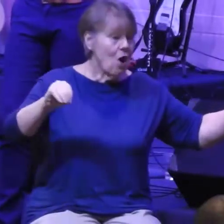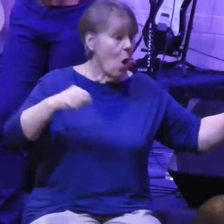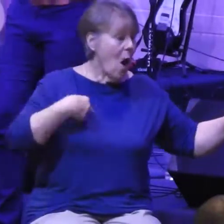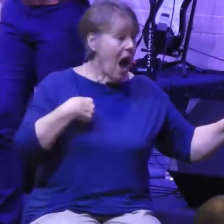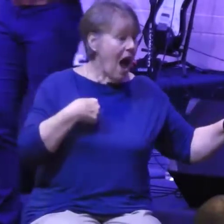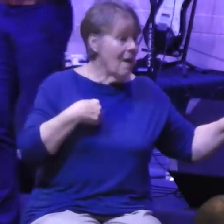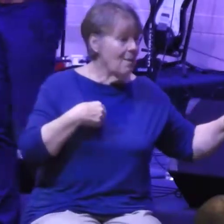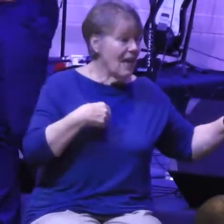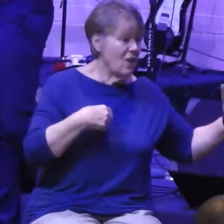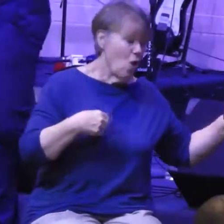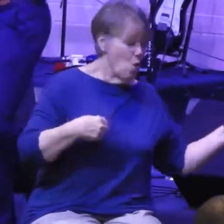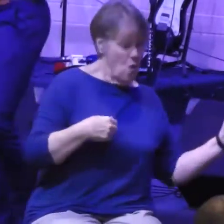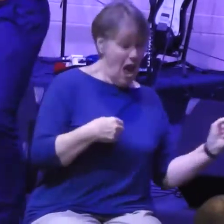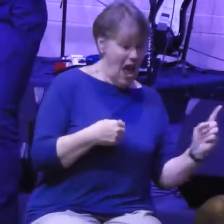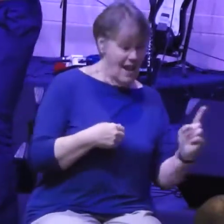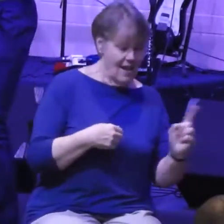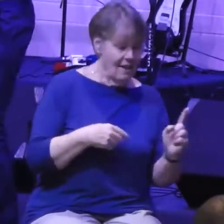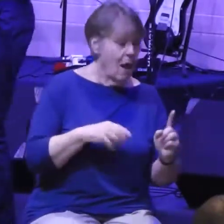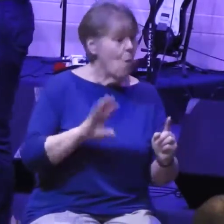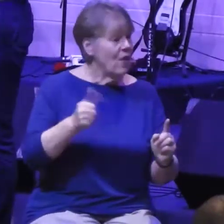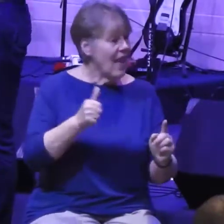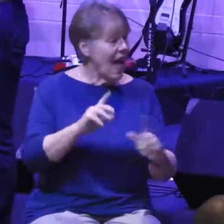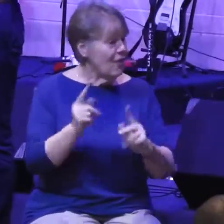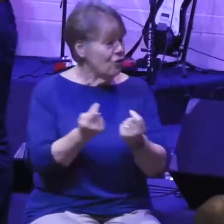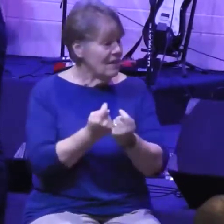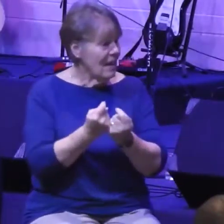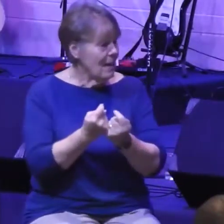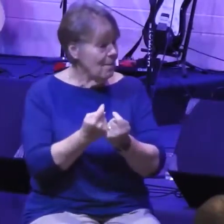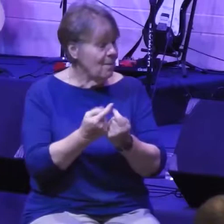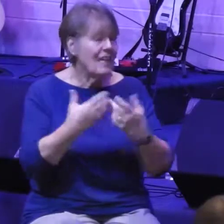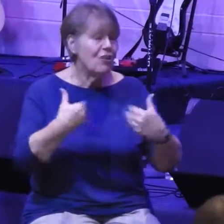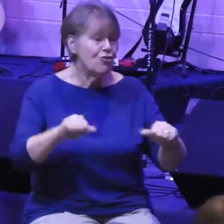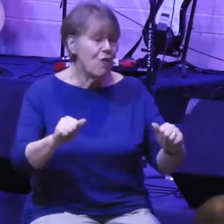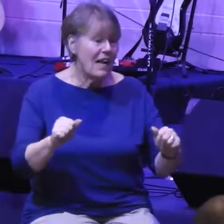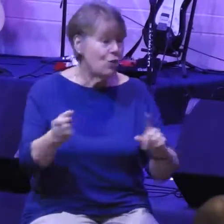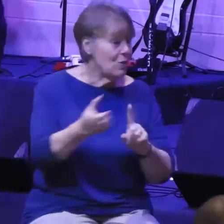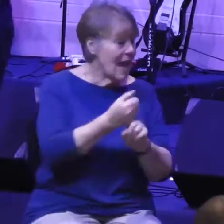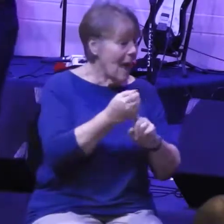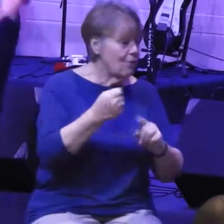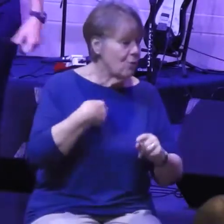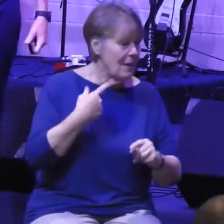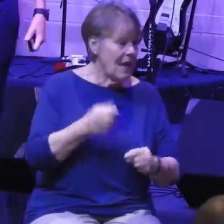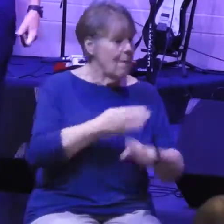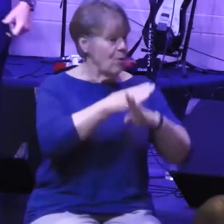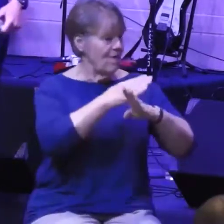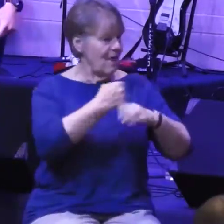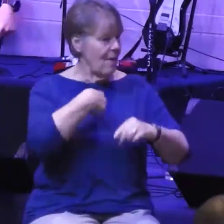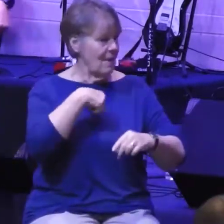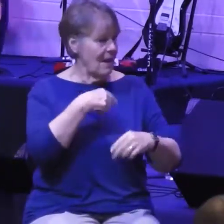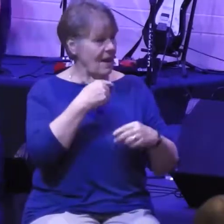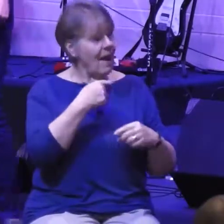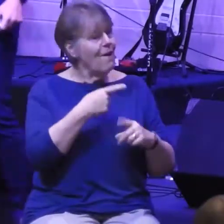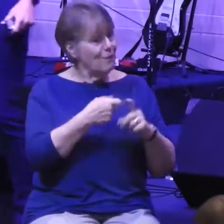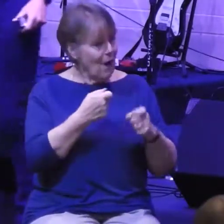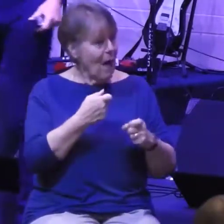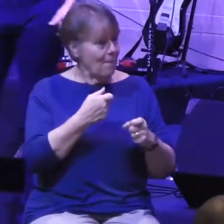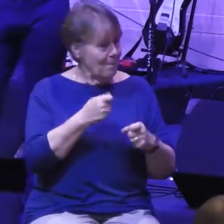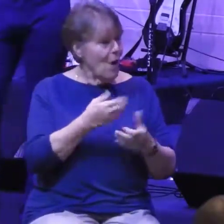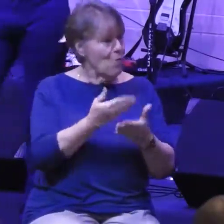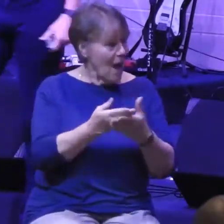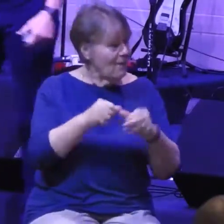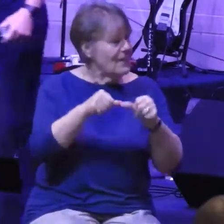to capture me and stop me from getting my money into the bank. Now, I was